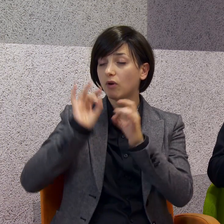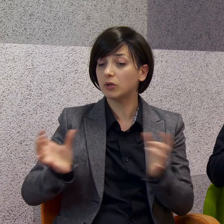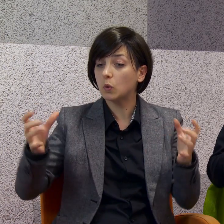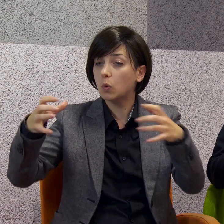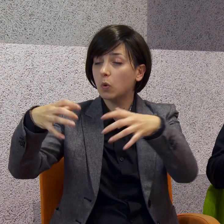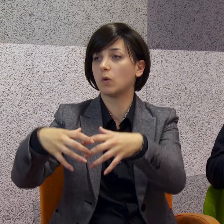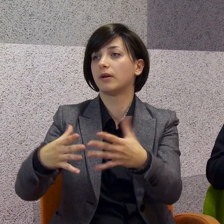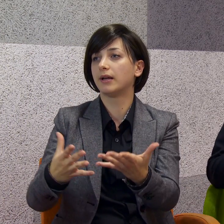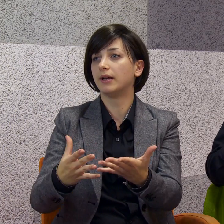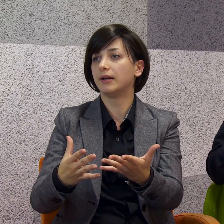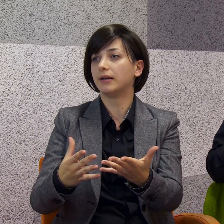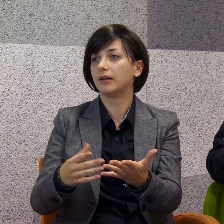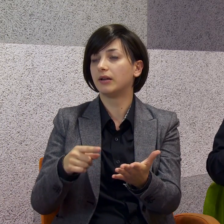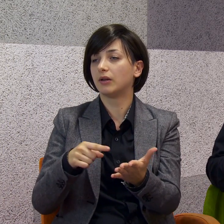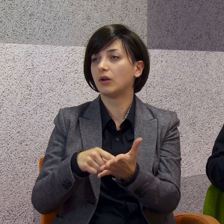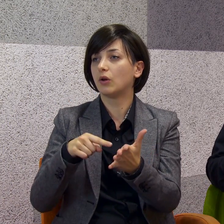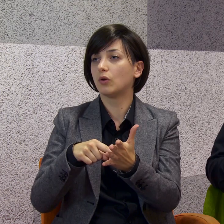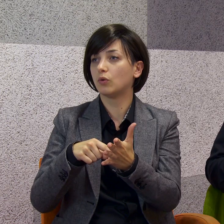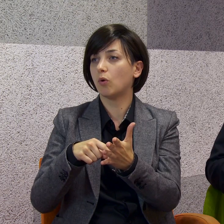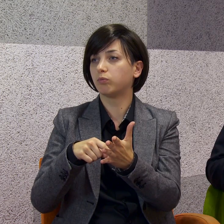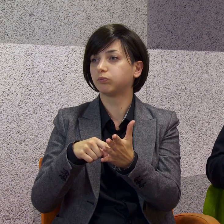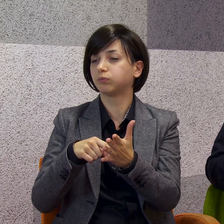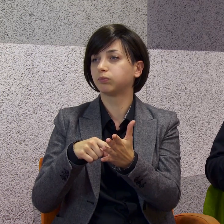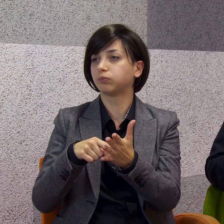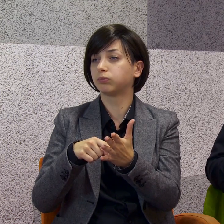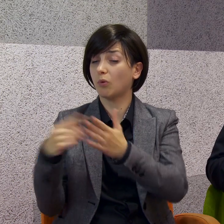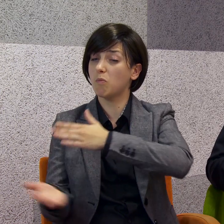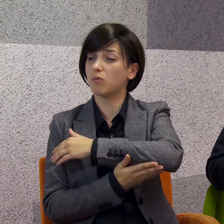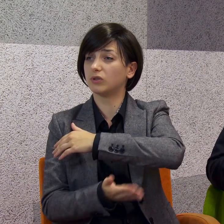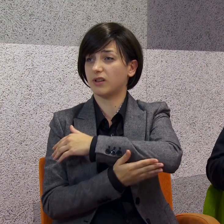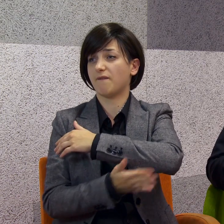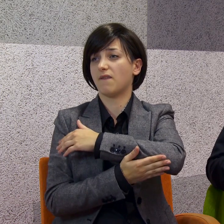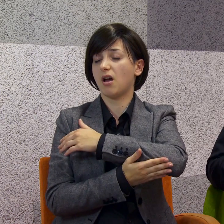And this is the input for our natural brains.